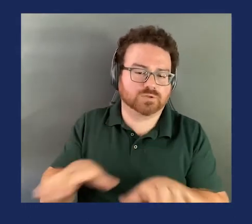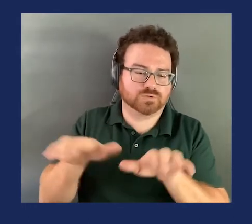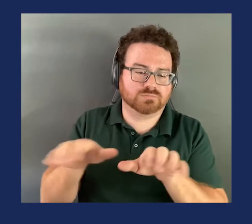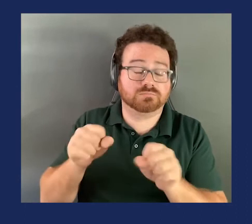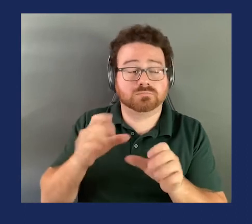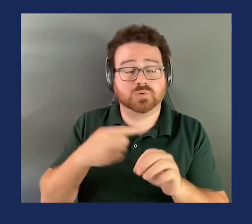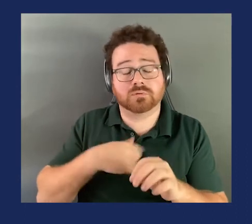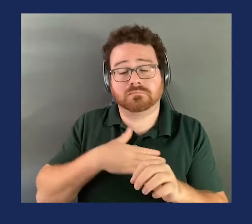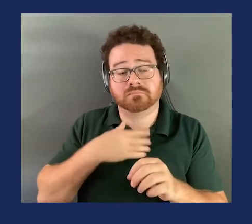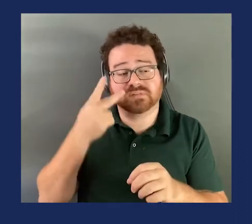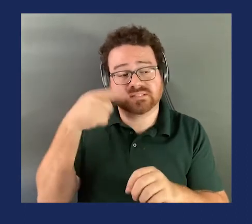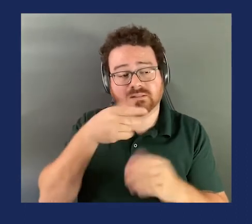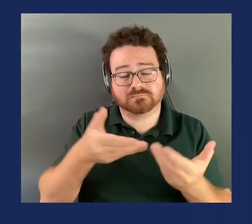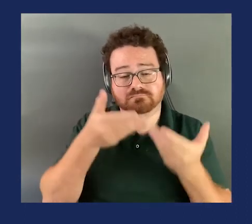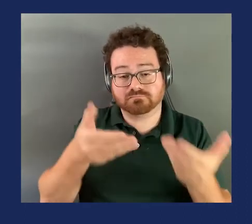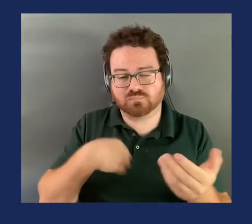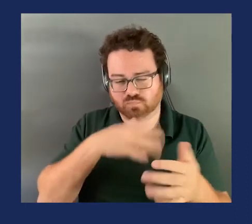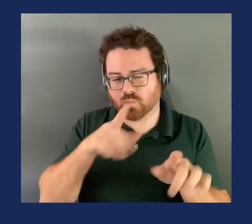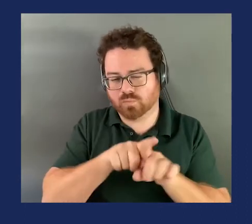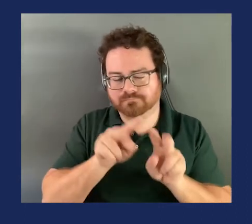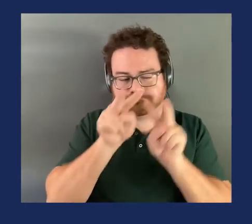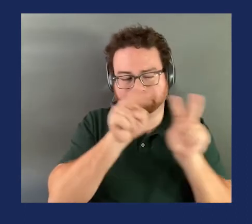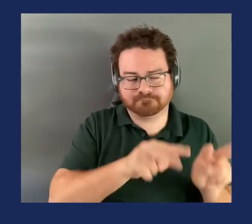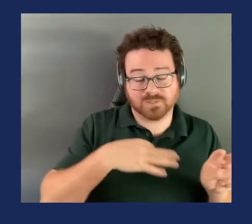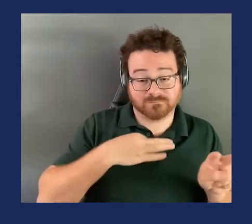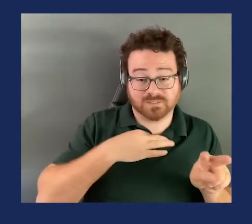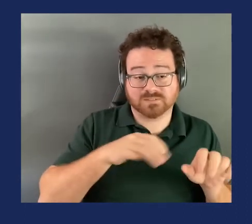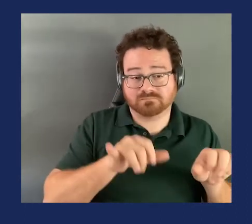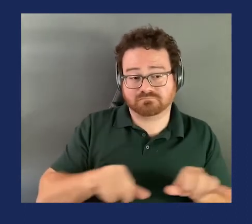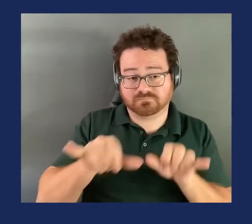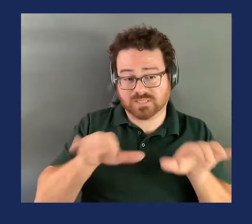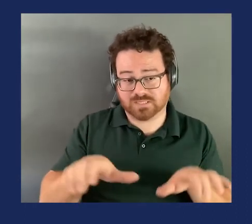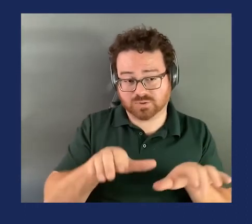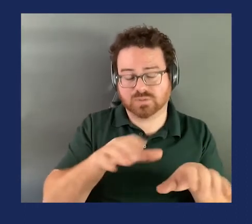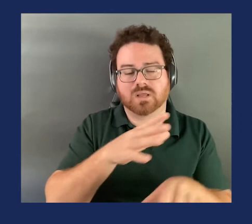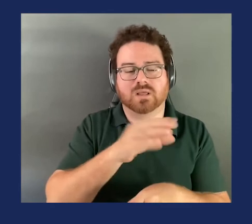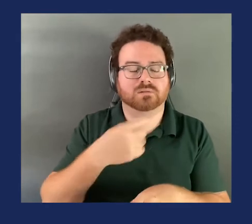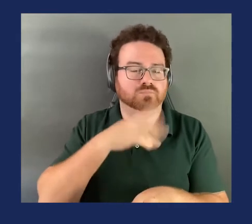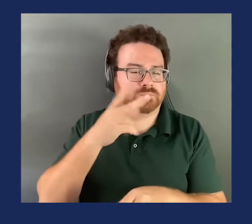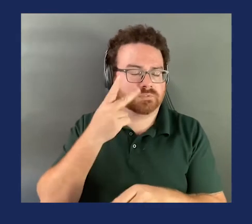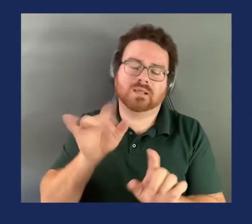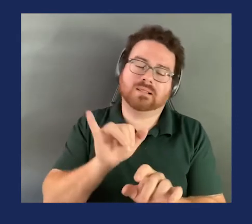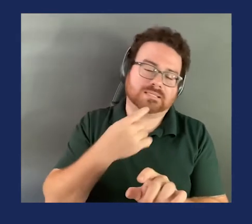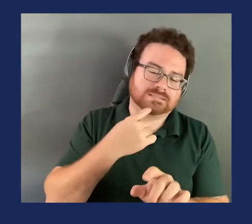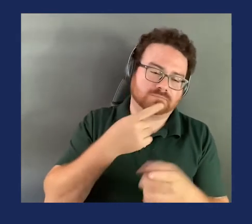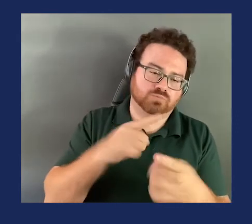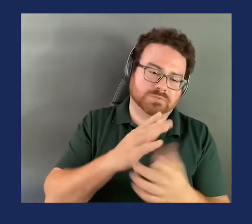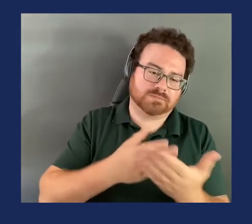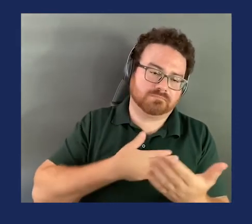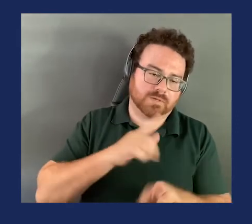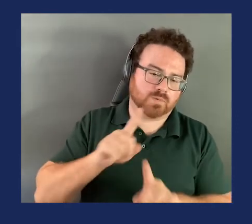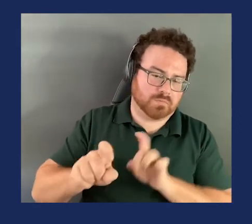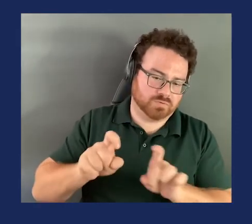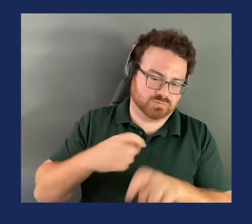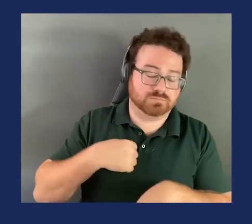eye on the voluntary standards activities. And like I said, during some of my questions, I'm very much looking